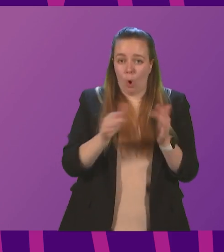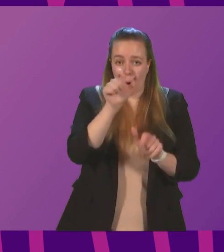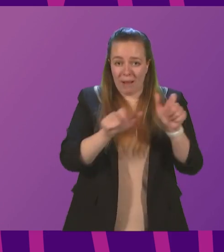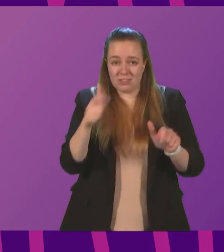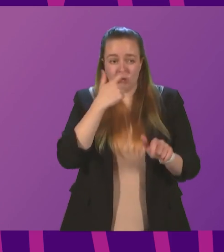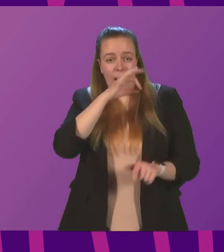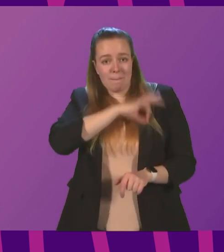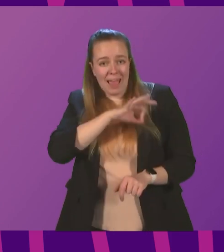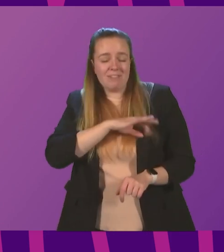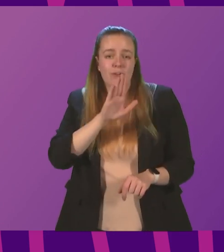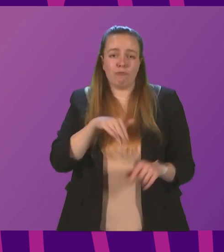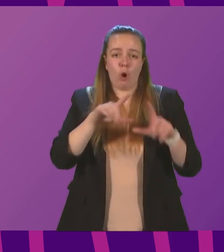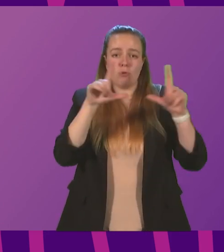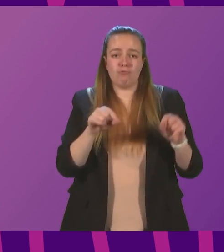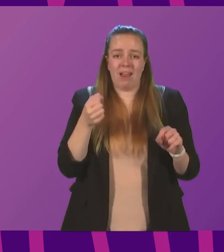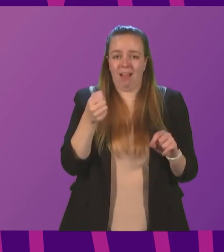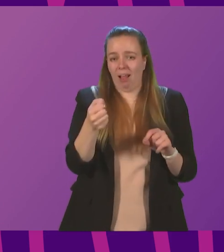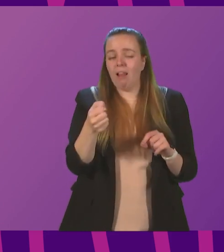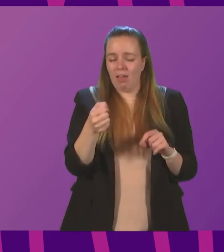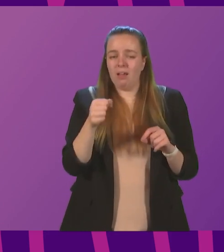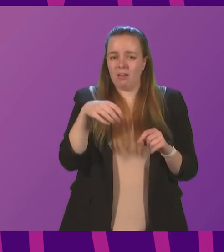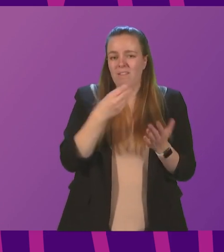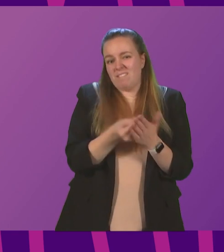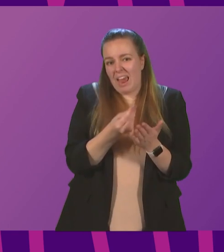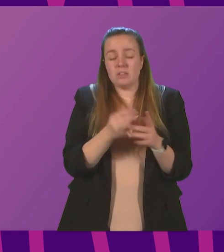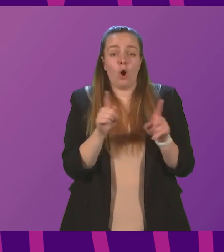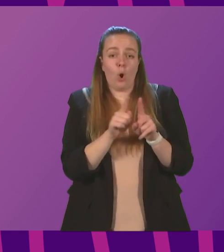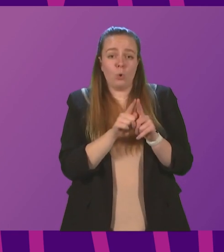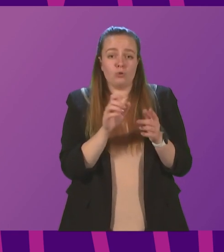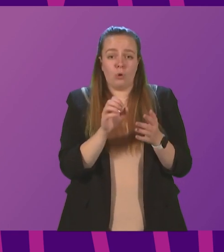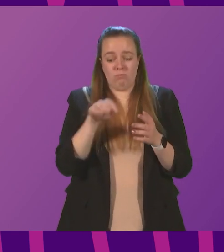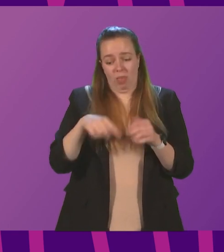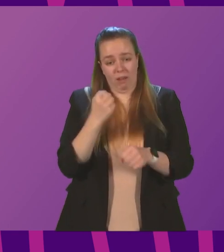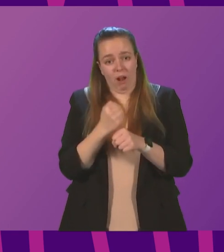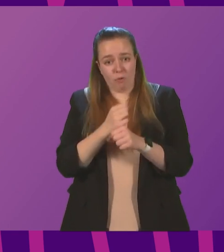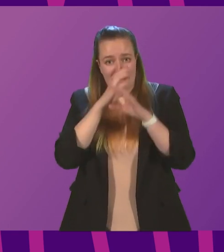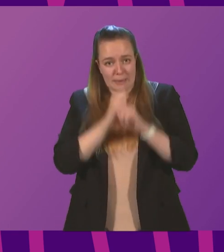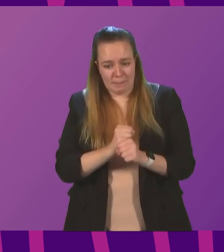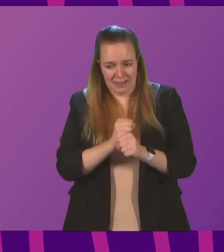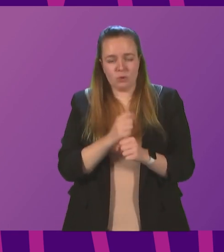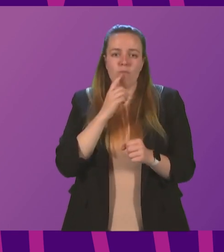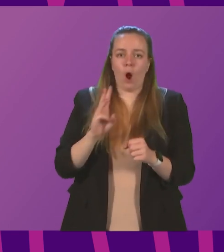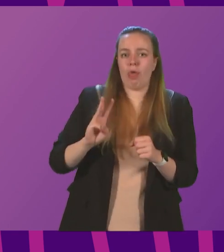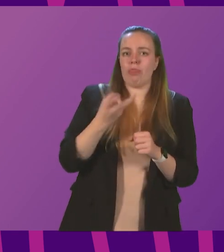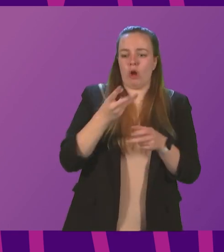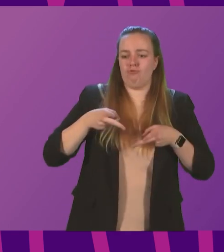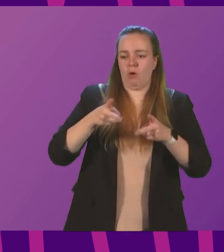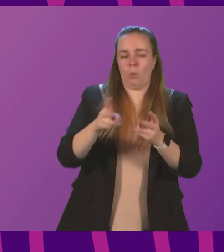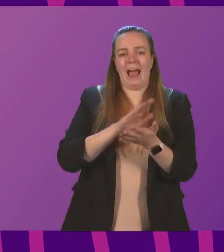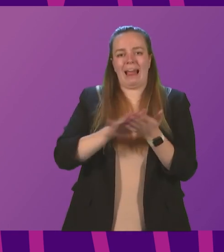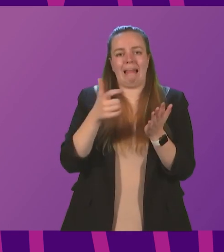to benefit from rail card fares, and to finally remove this government's commitment to a third runway at Heathrow.